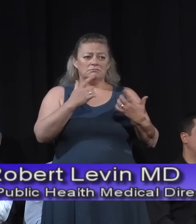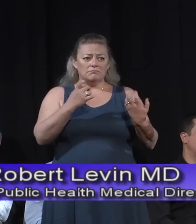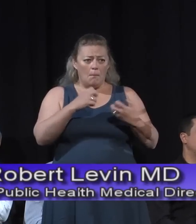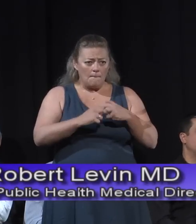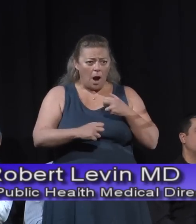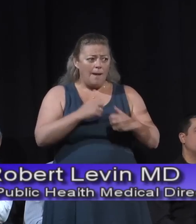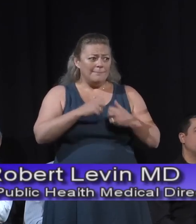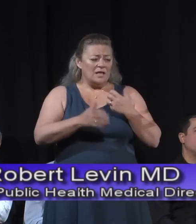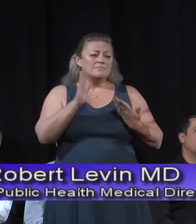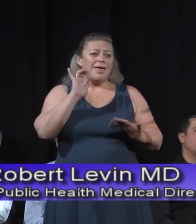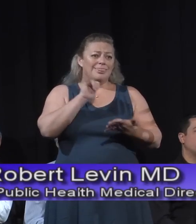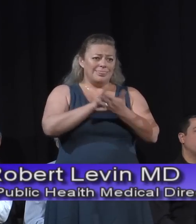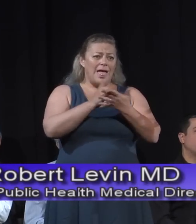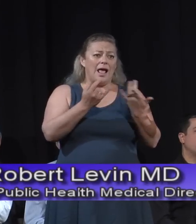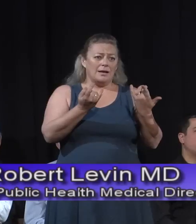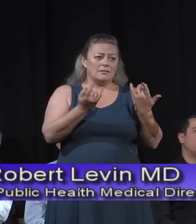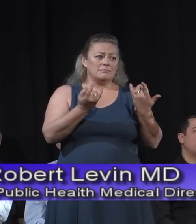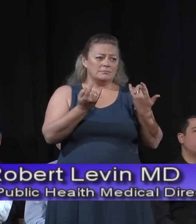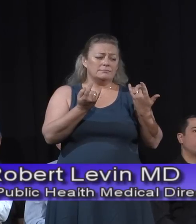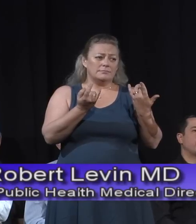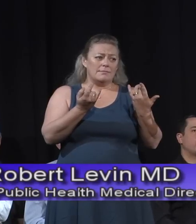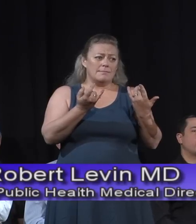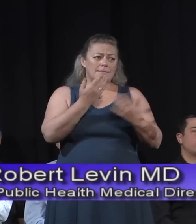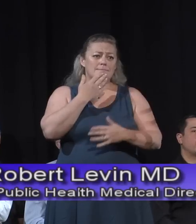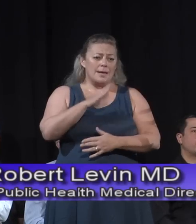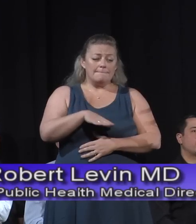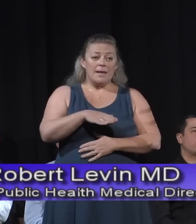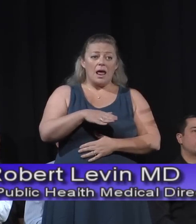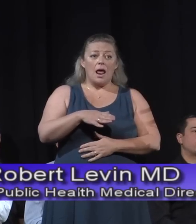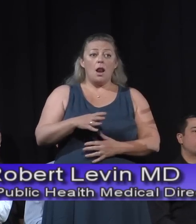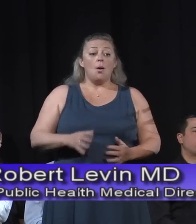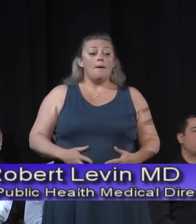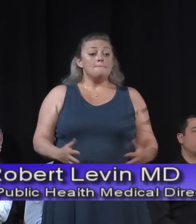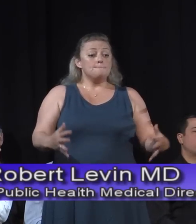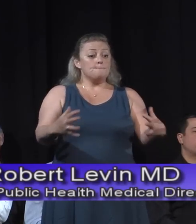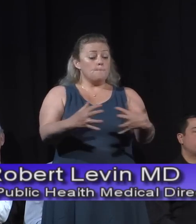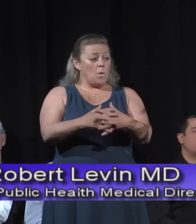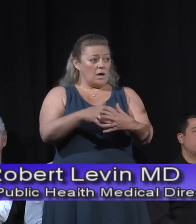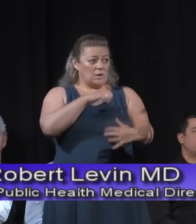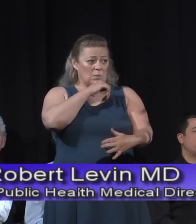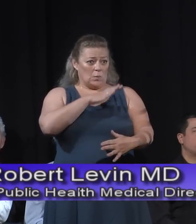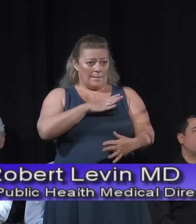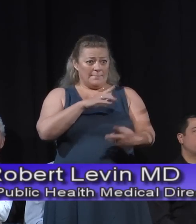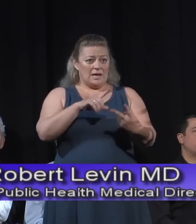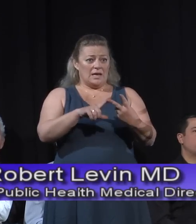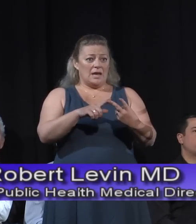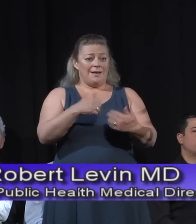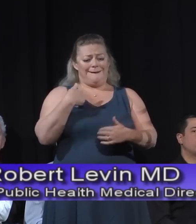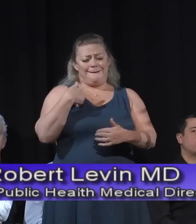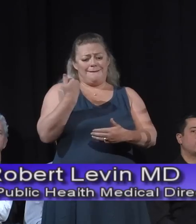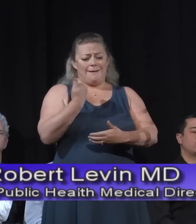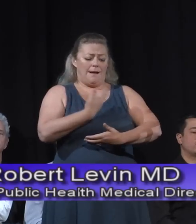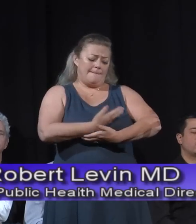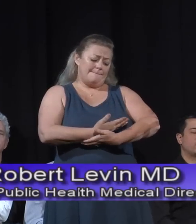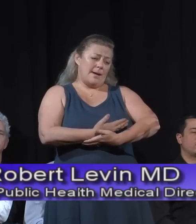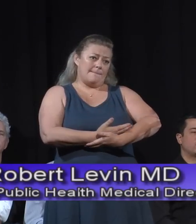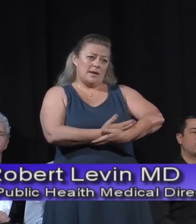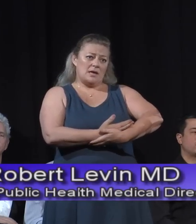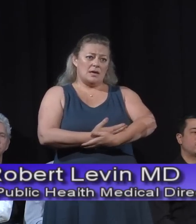Pregnant women, elderly, infants are the ones that are most susceptible from ash exposure.